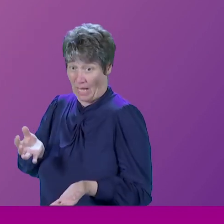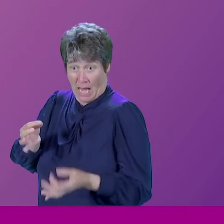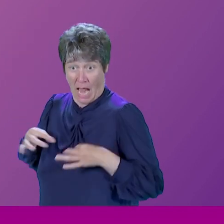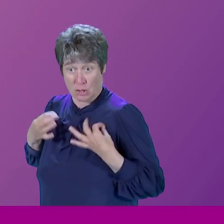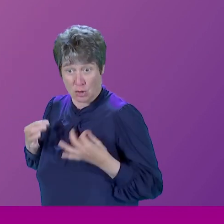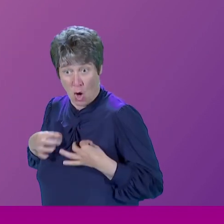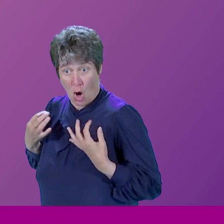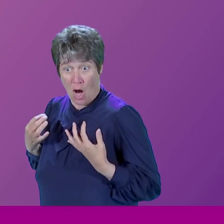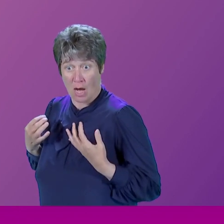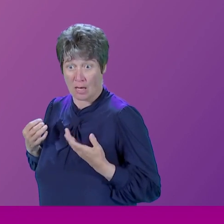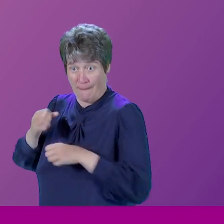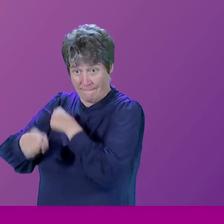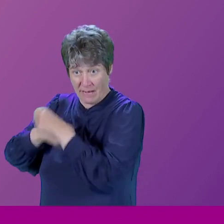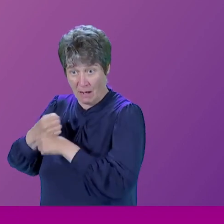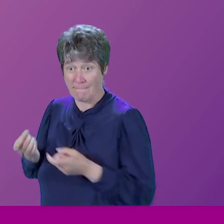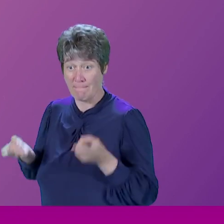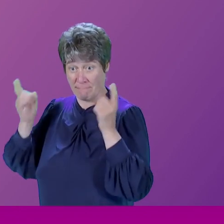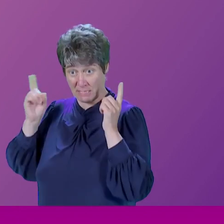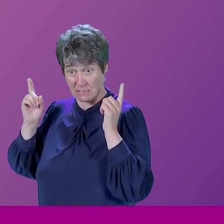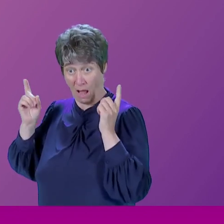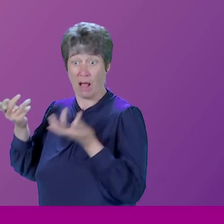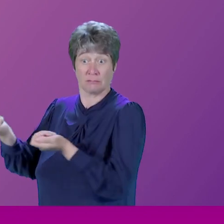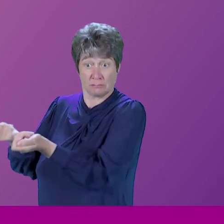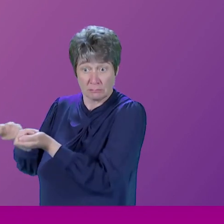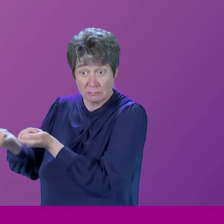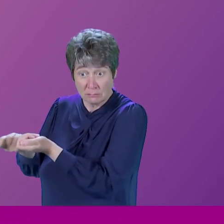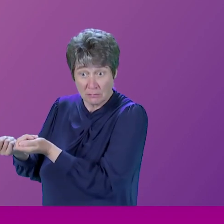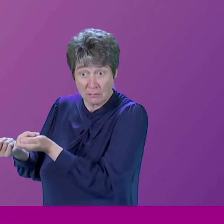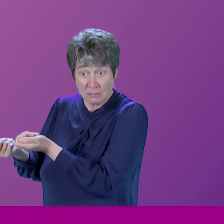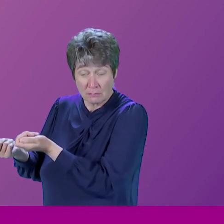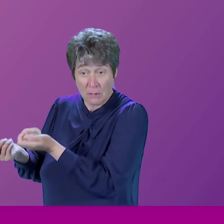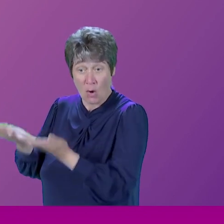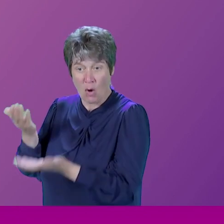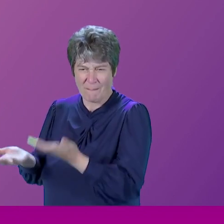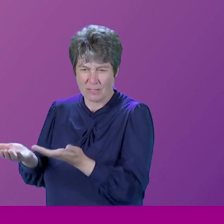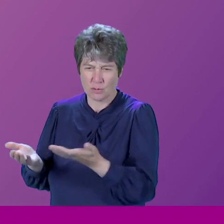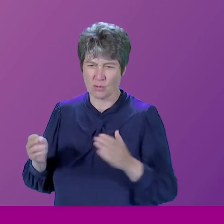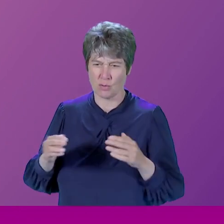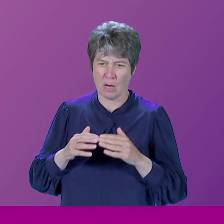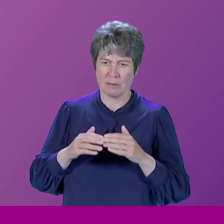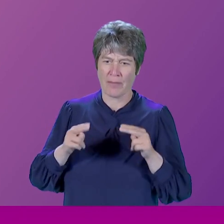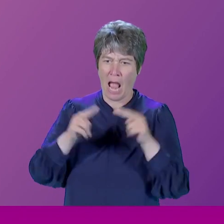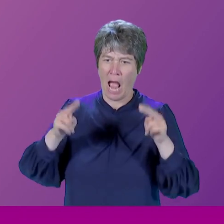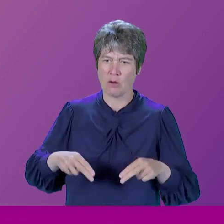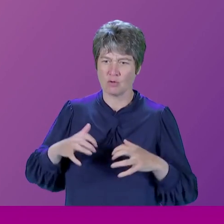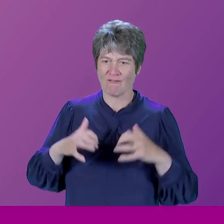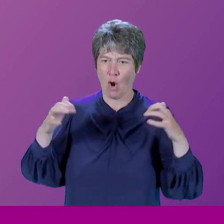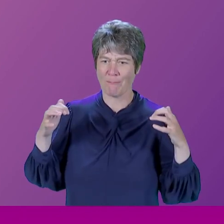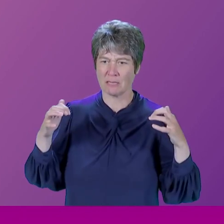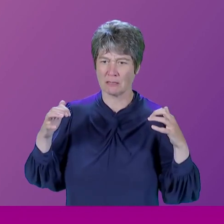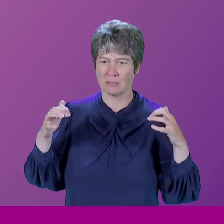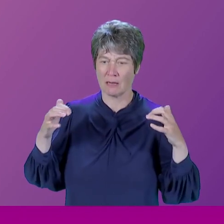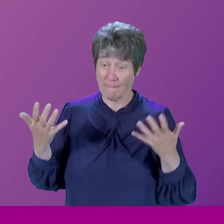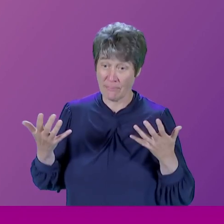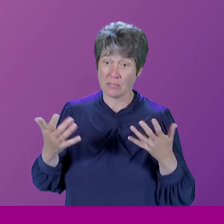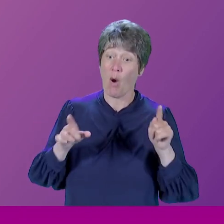or traveling as a minister or whatever, much more than I did being in the House of Commons. And I enjoyed it more, I'm going to be very honest with you, than I